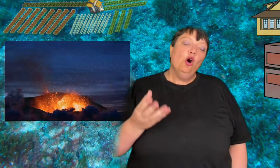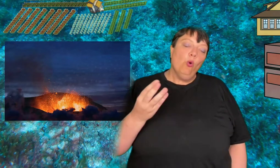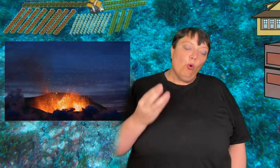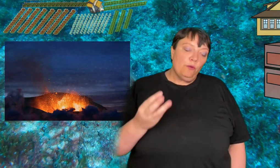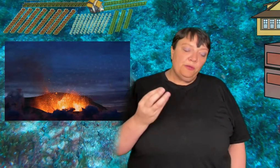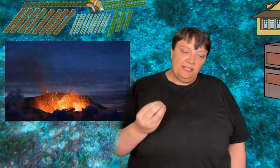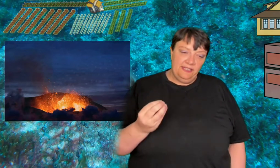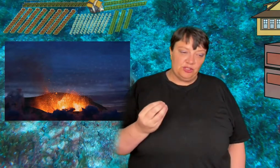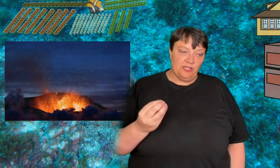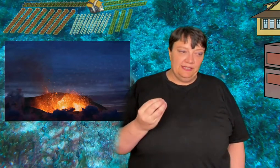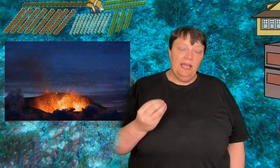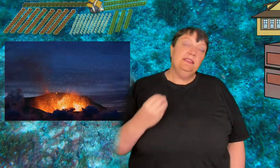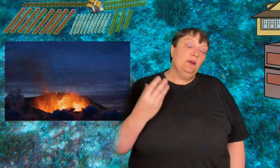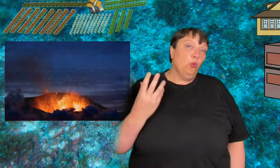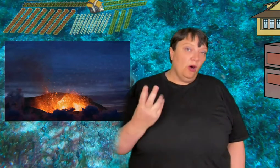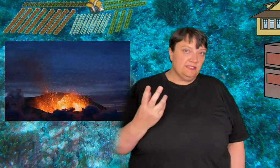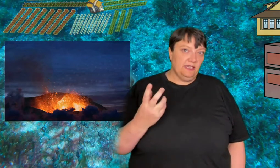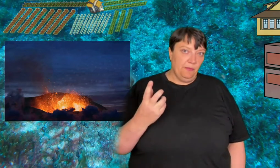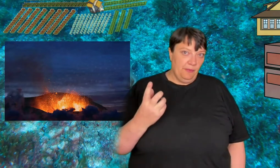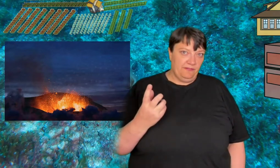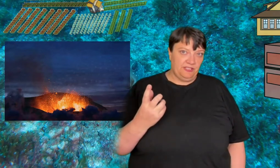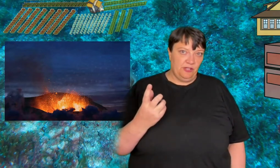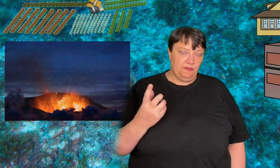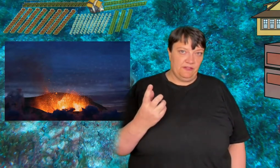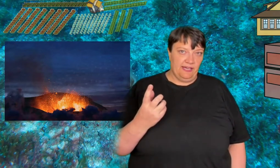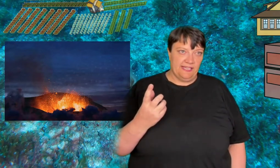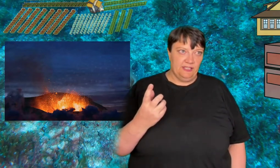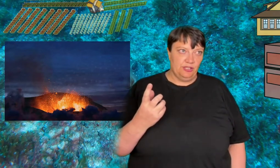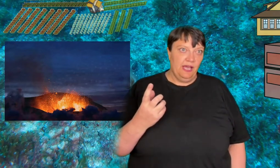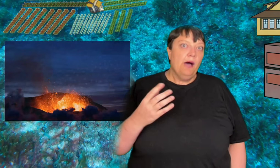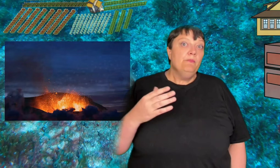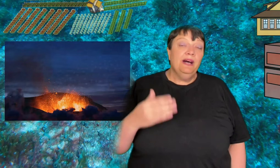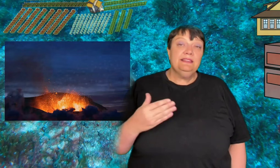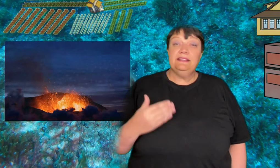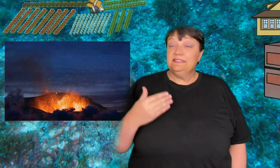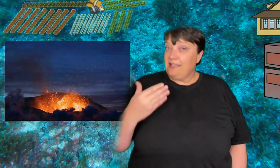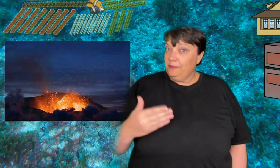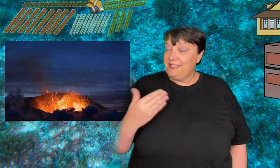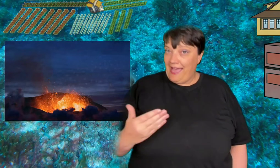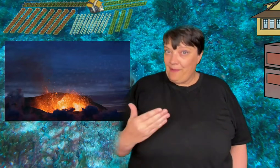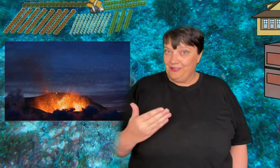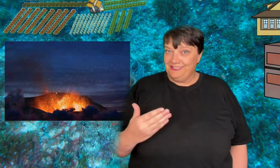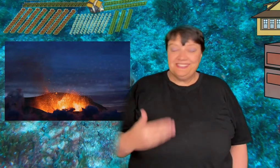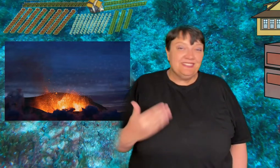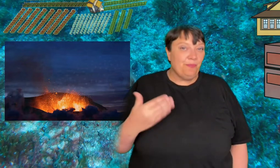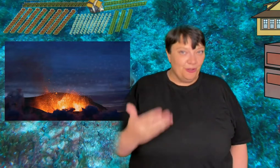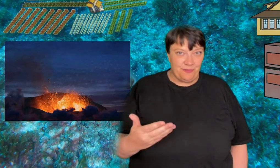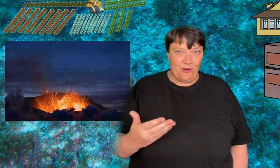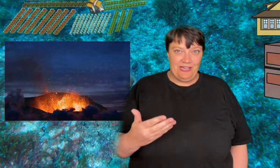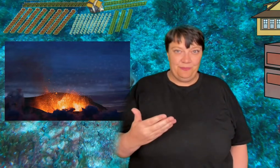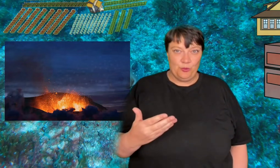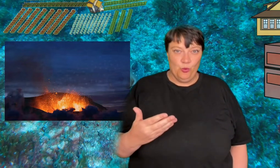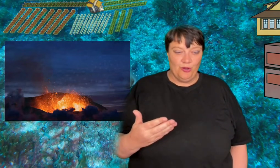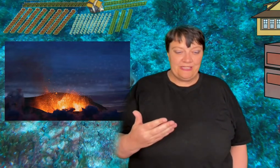or potentially there was above-the-surface civilization but something happened, this is a